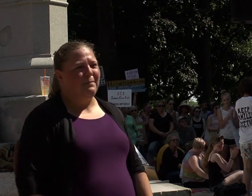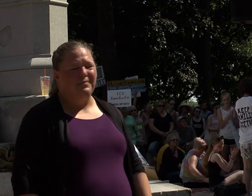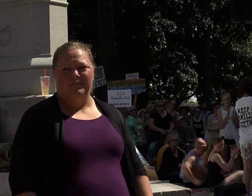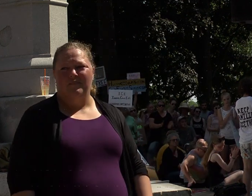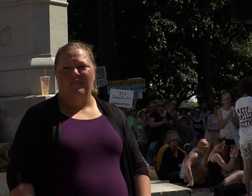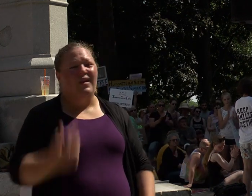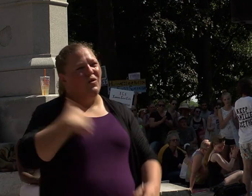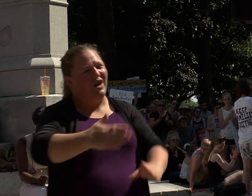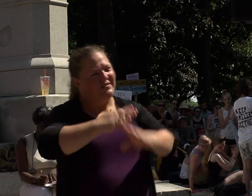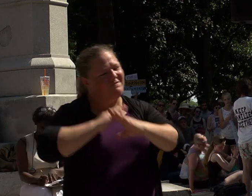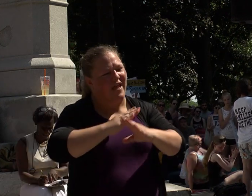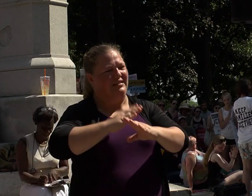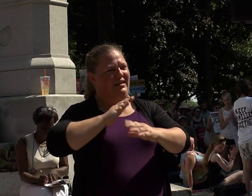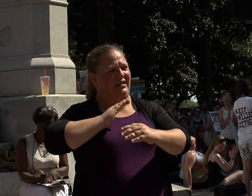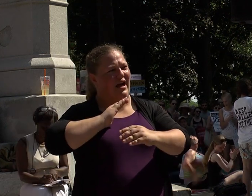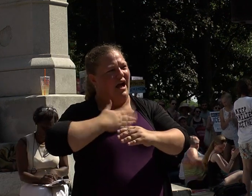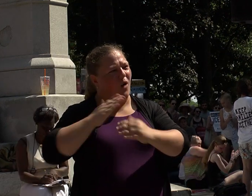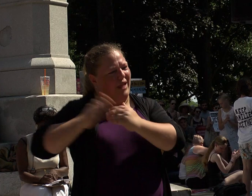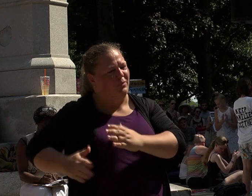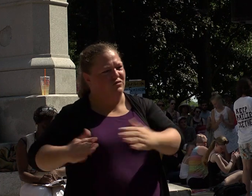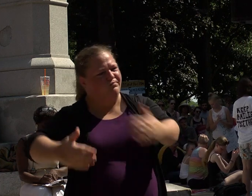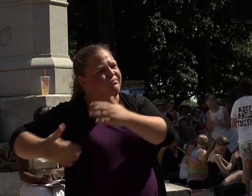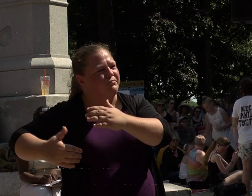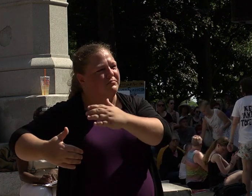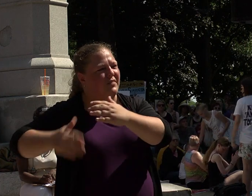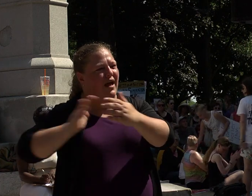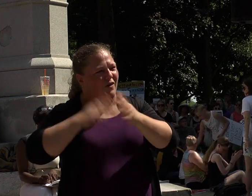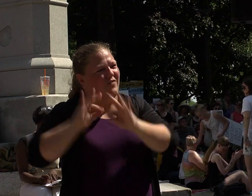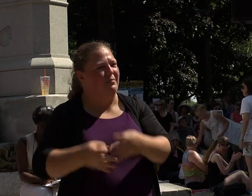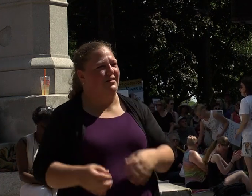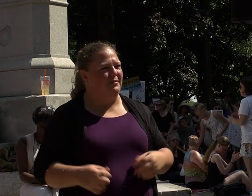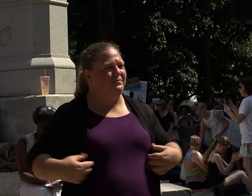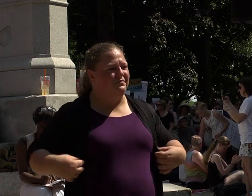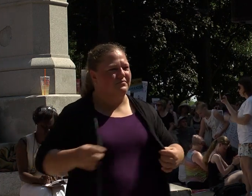defending our neighbors and our families